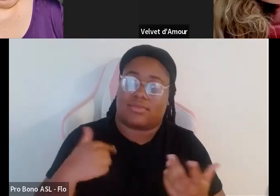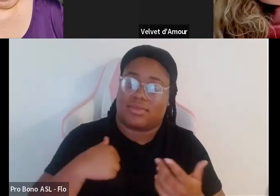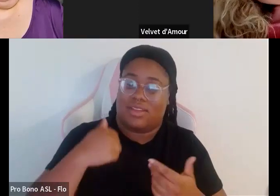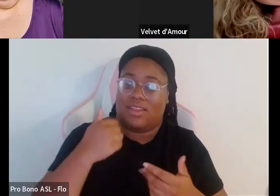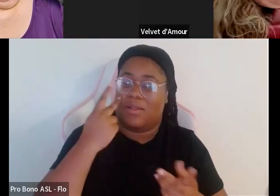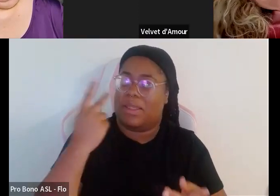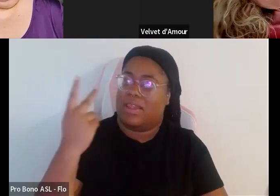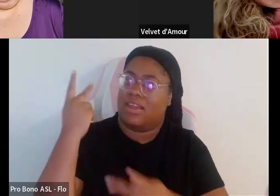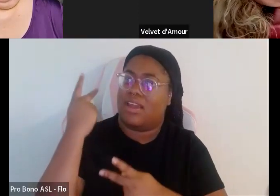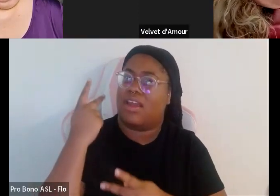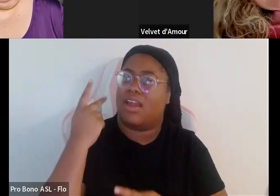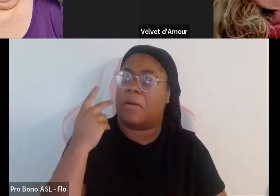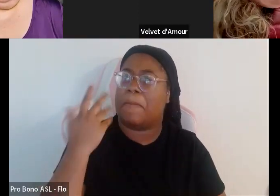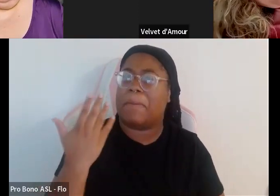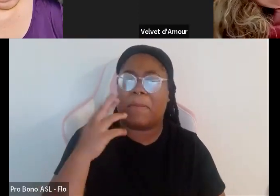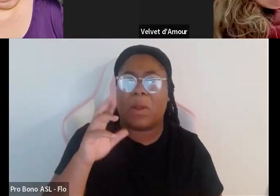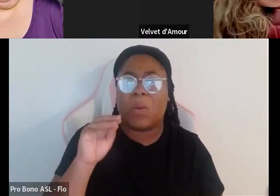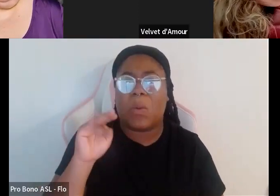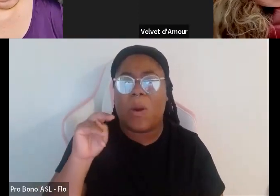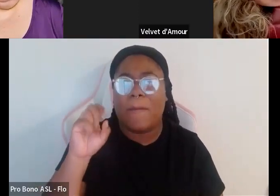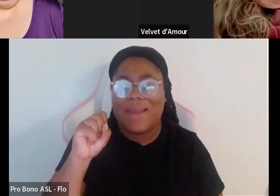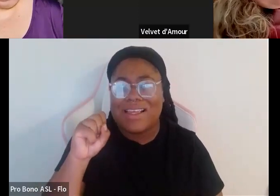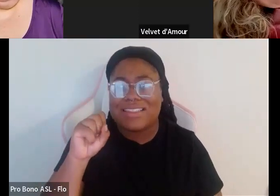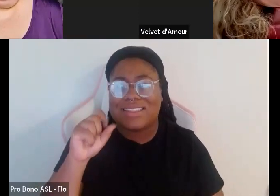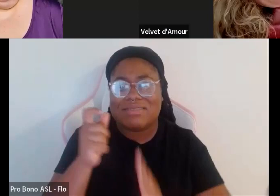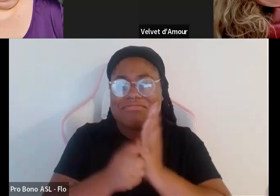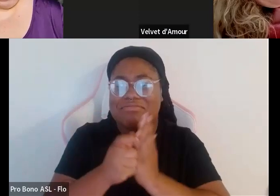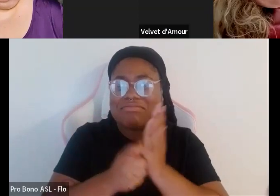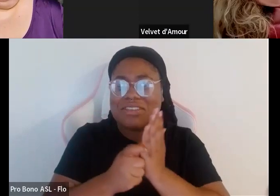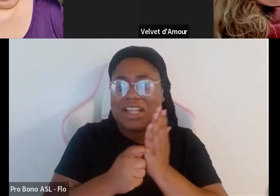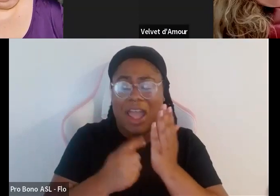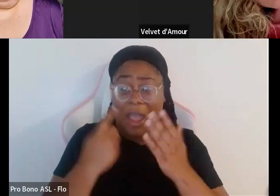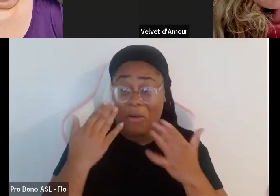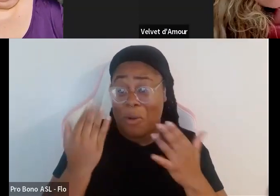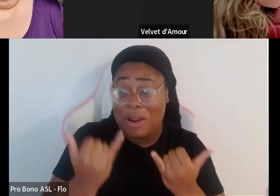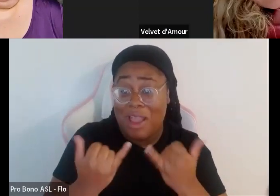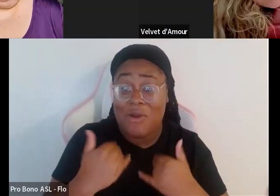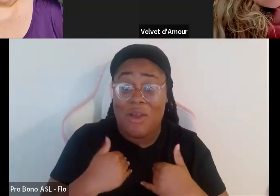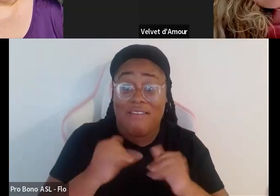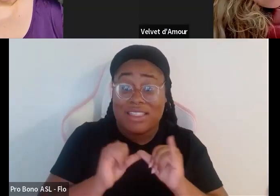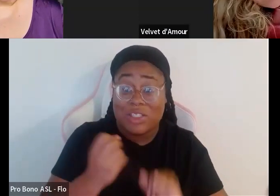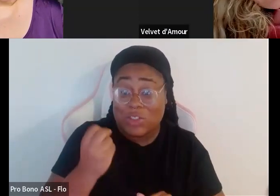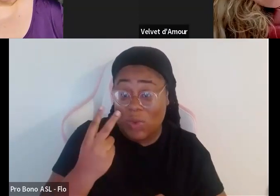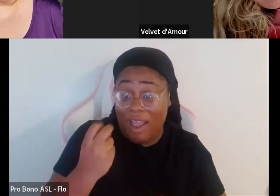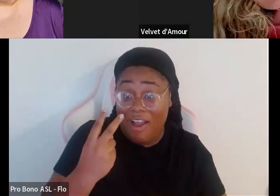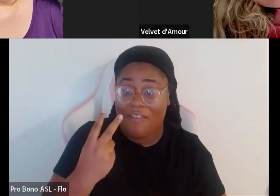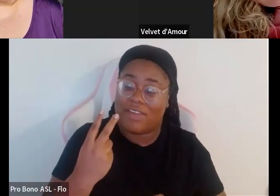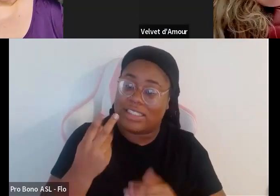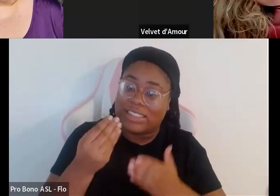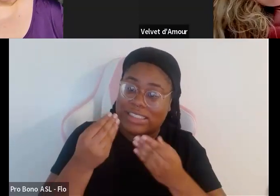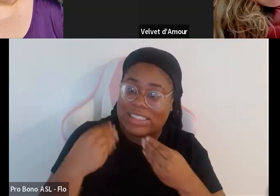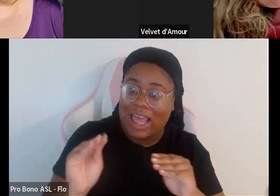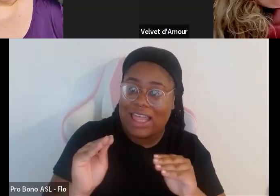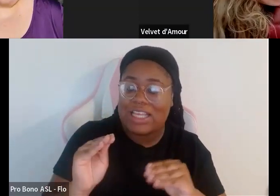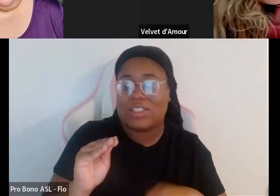I don't know it was like Romans maybe catalog even now probably where you'd have these size 12 chicks selling to size 8x